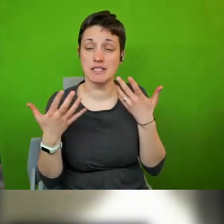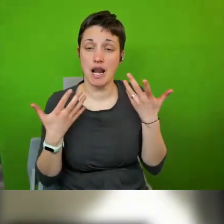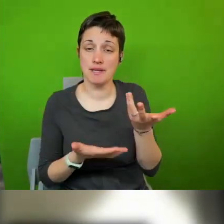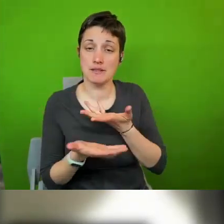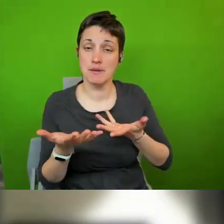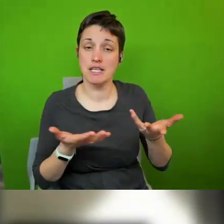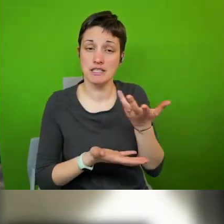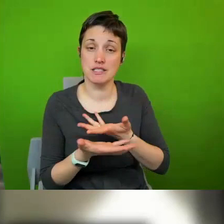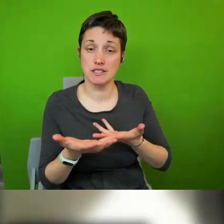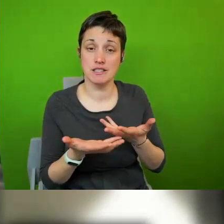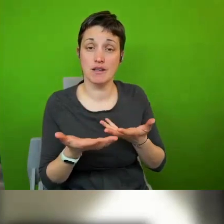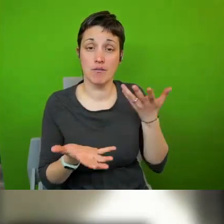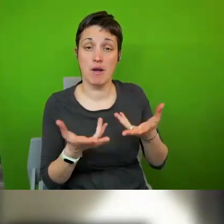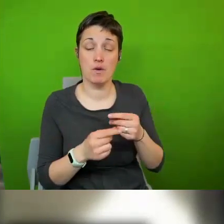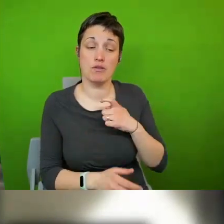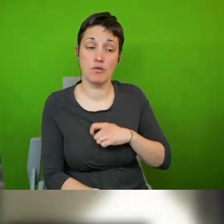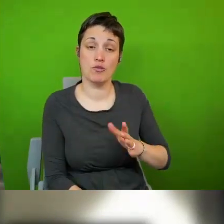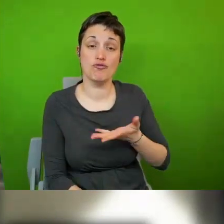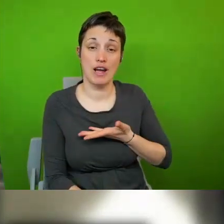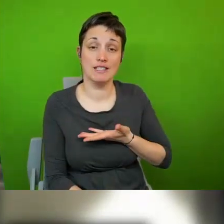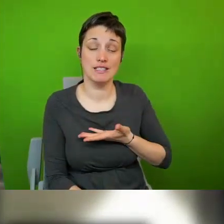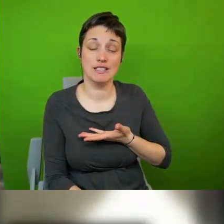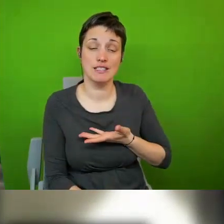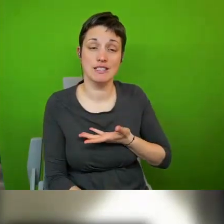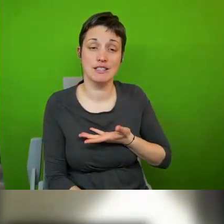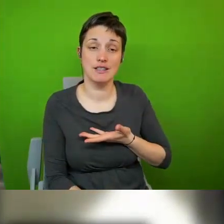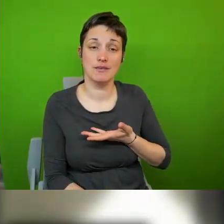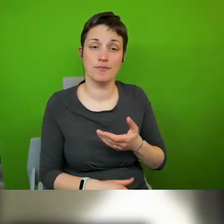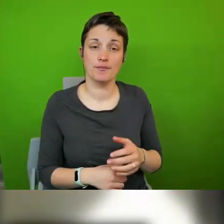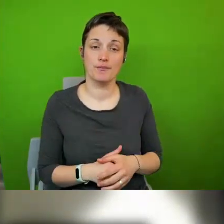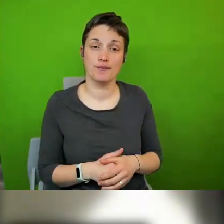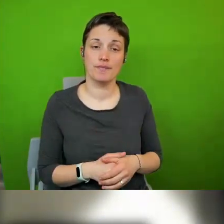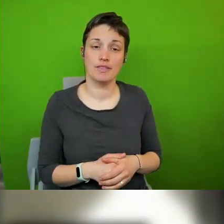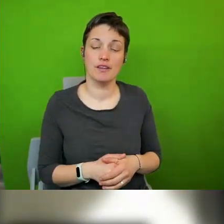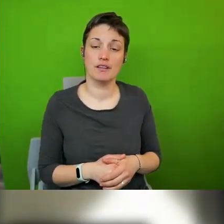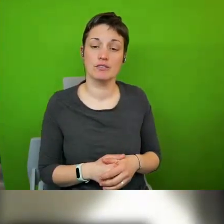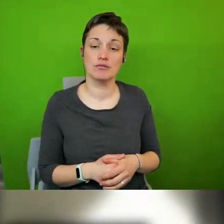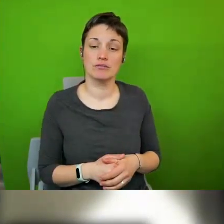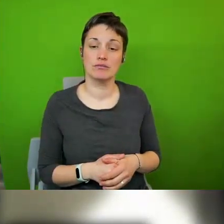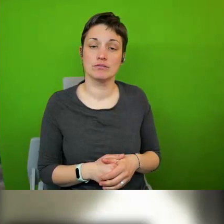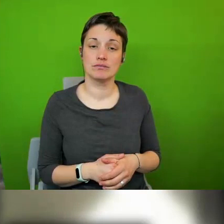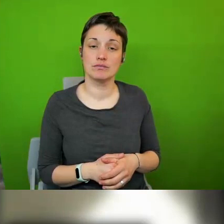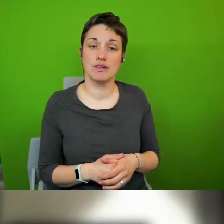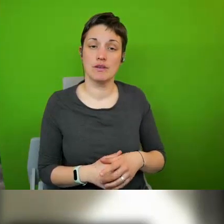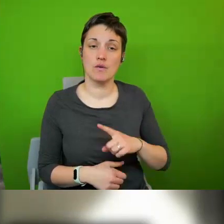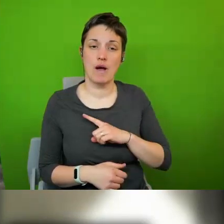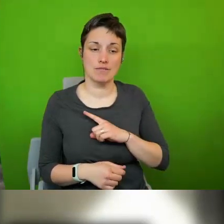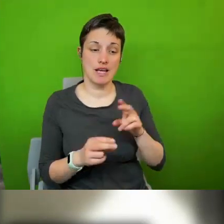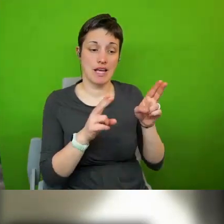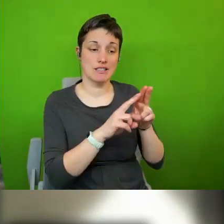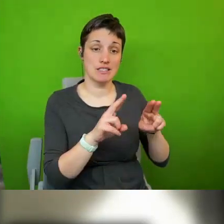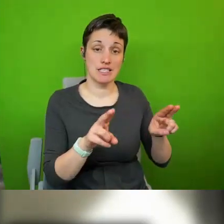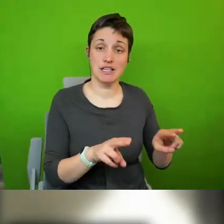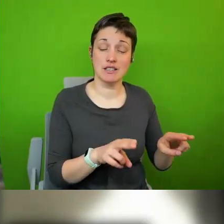perhaps than the human rights debate um in which um not only international norms but also international